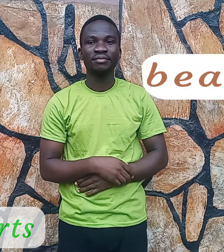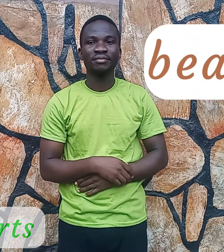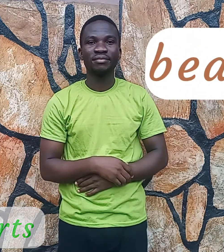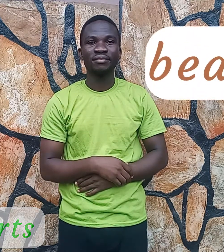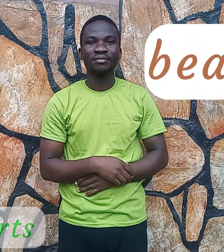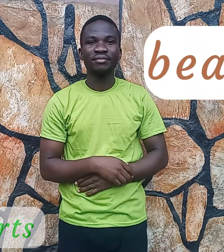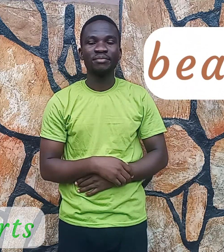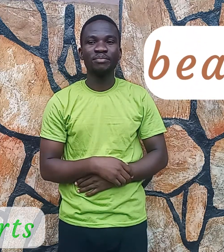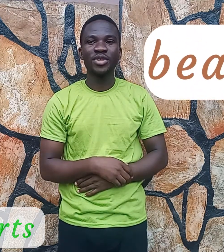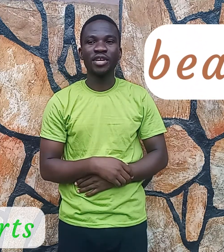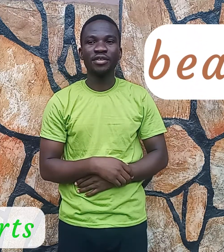Beard.